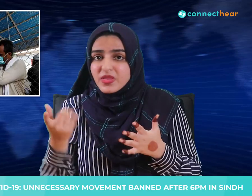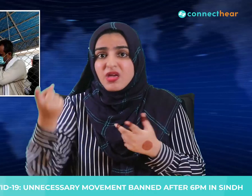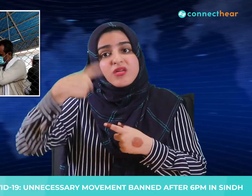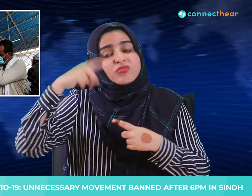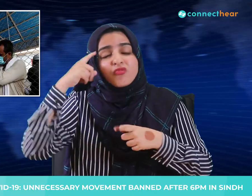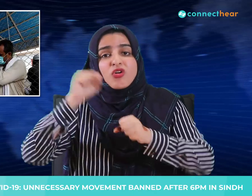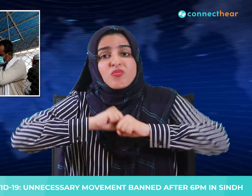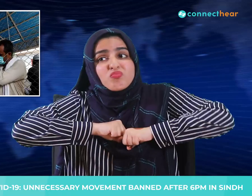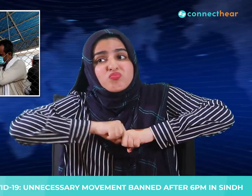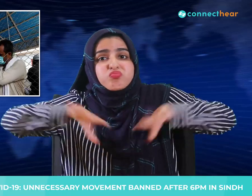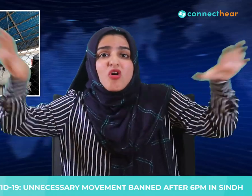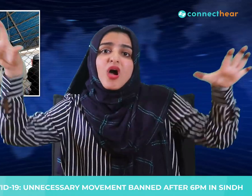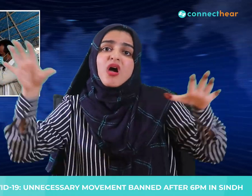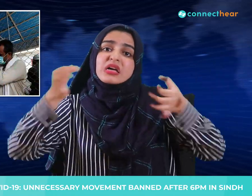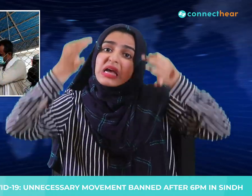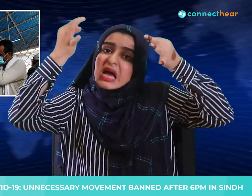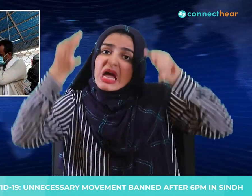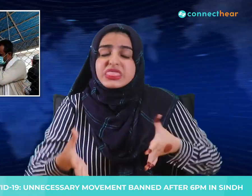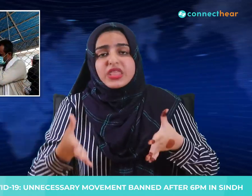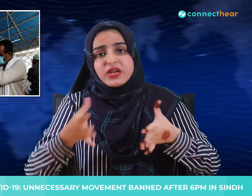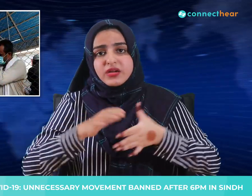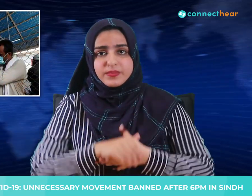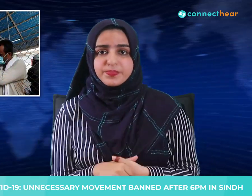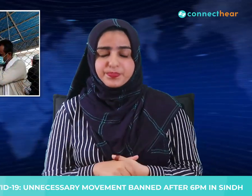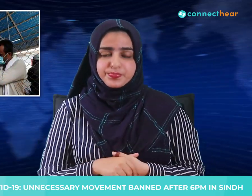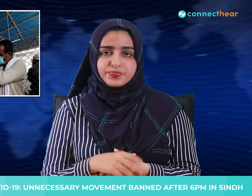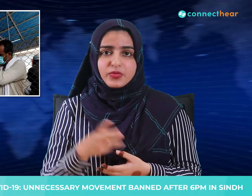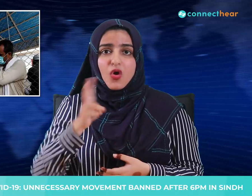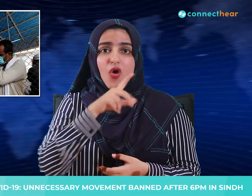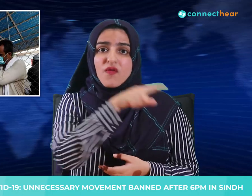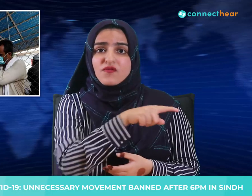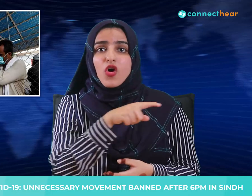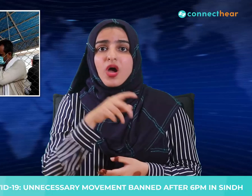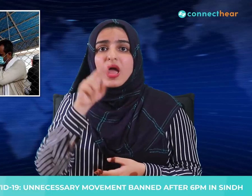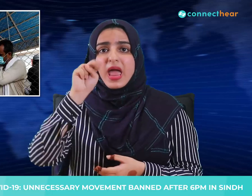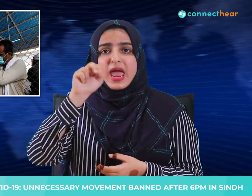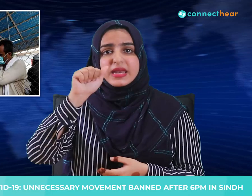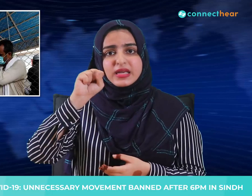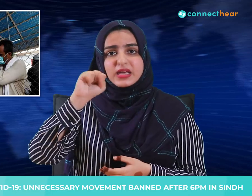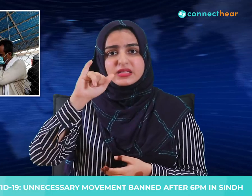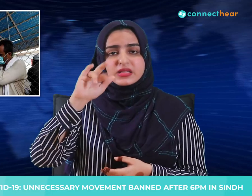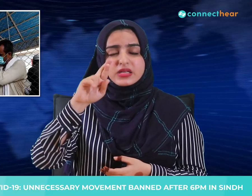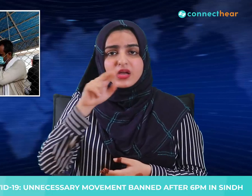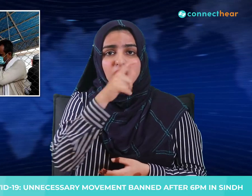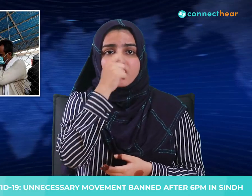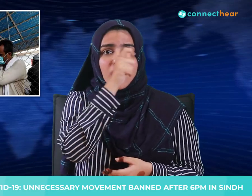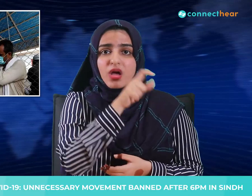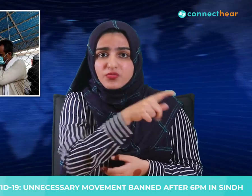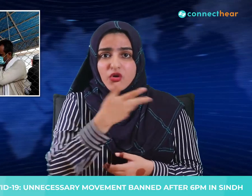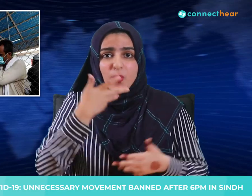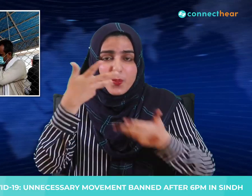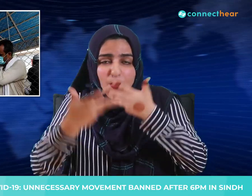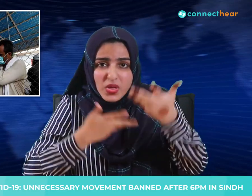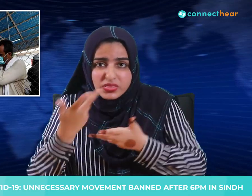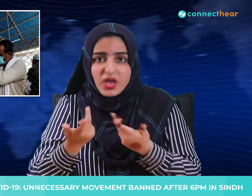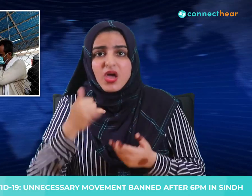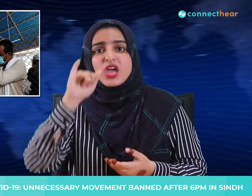control. The committee comprises Local Government Minister Sayyed Nasser Shah, Minister Industries